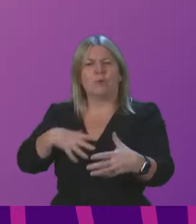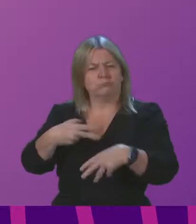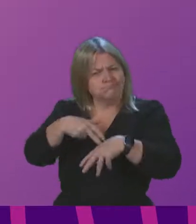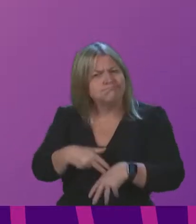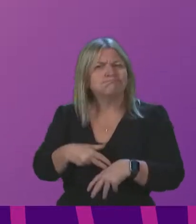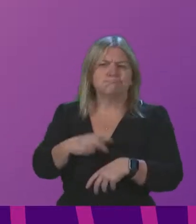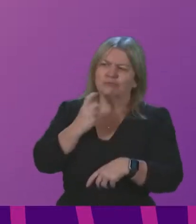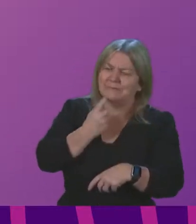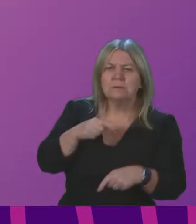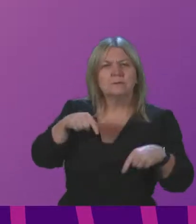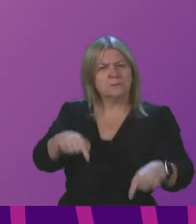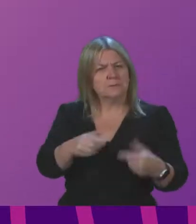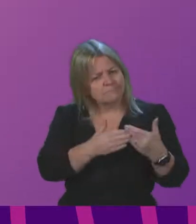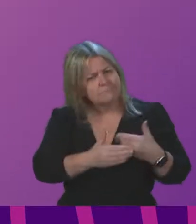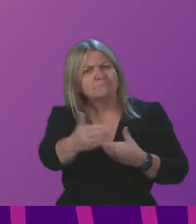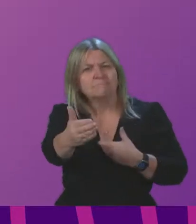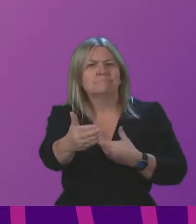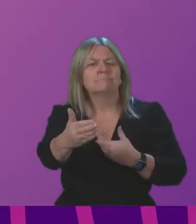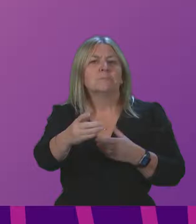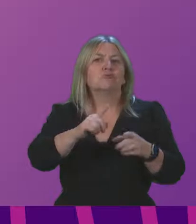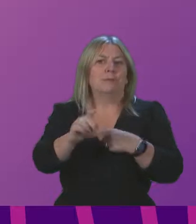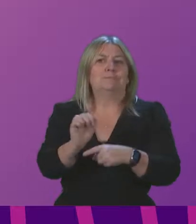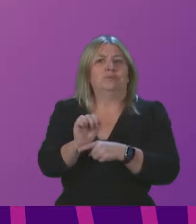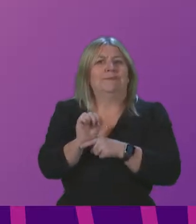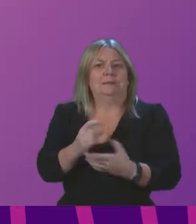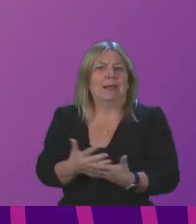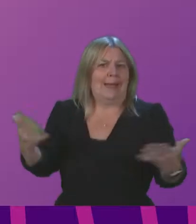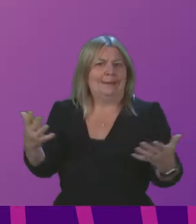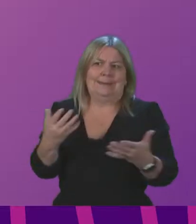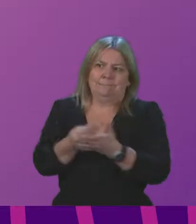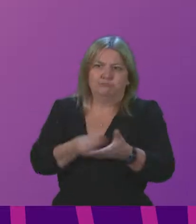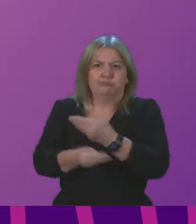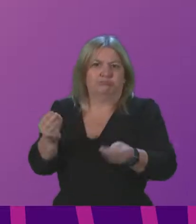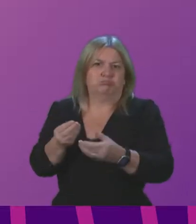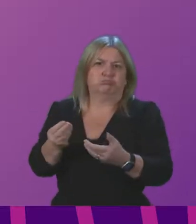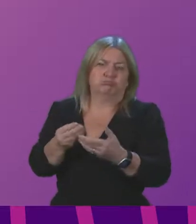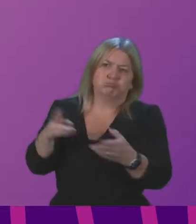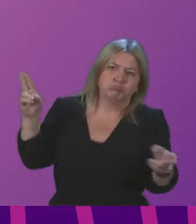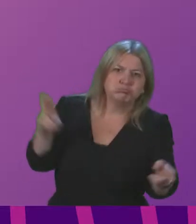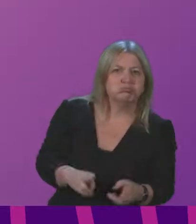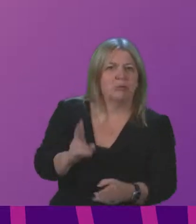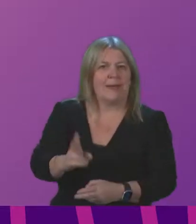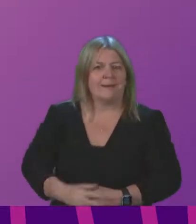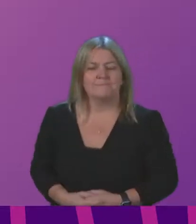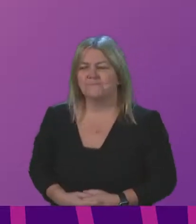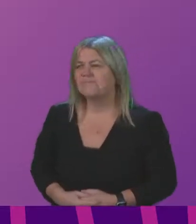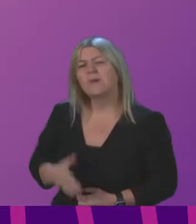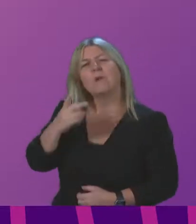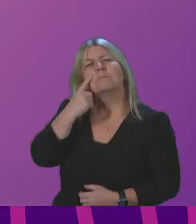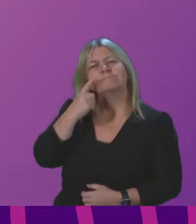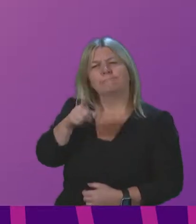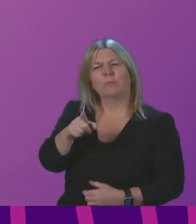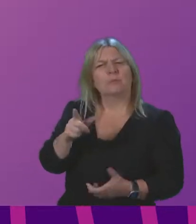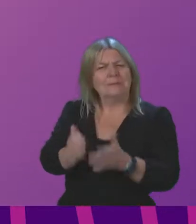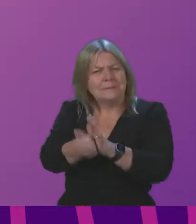protection against any future economic shocks. We have heard evidence from stakeholders on business, employment and skills, including the economic